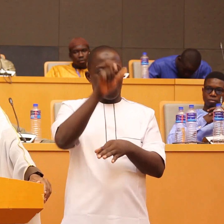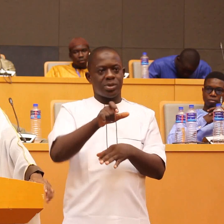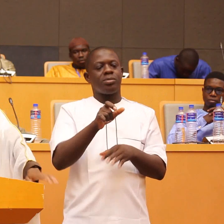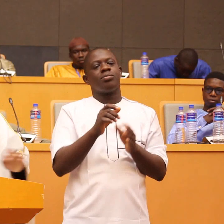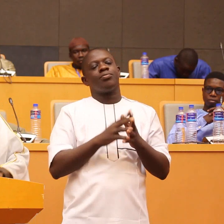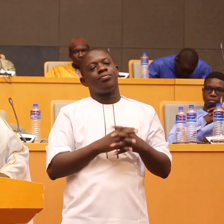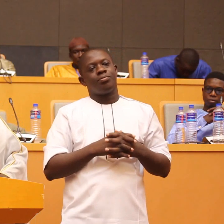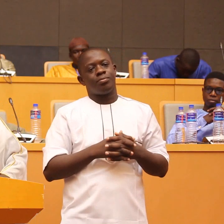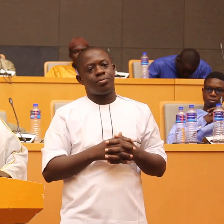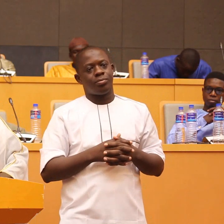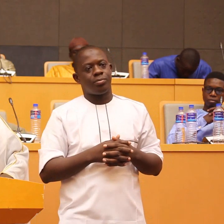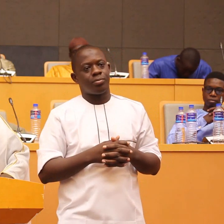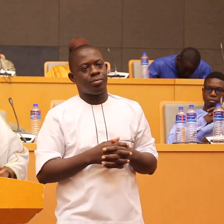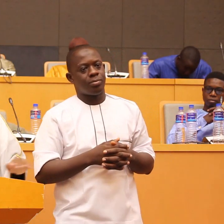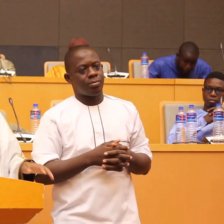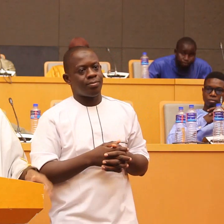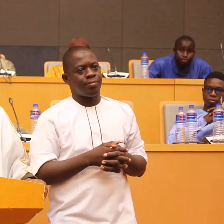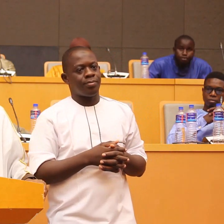down I